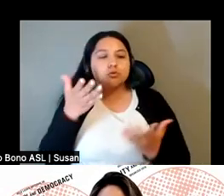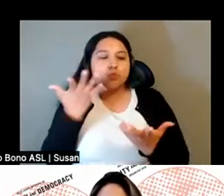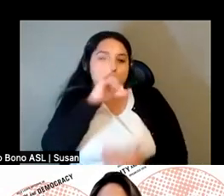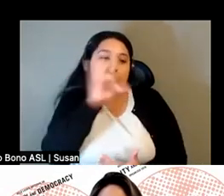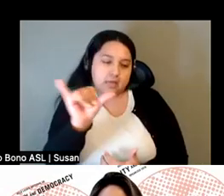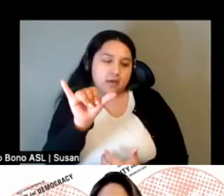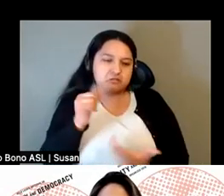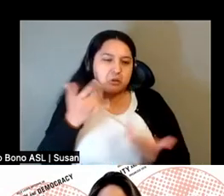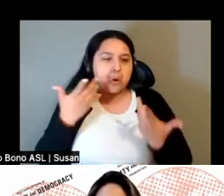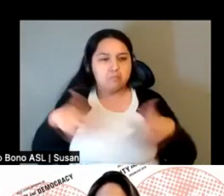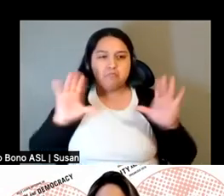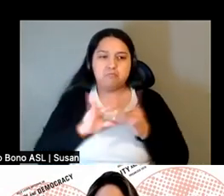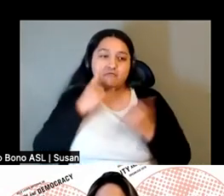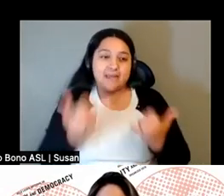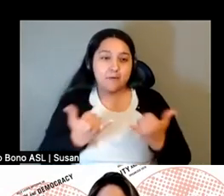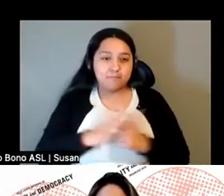So I'll stop there for now.